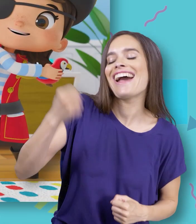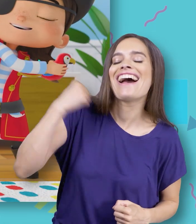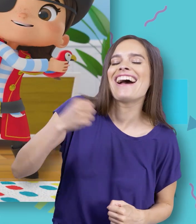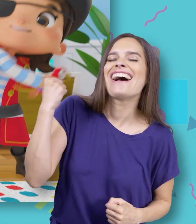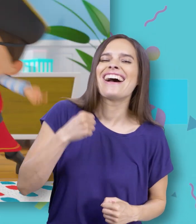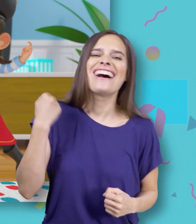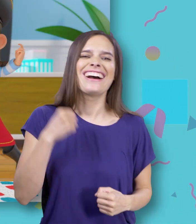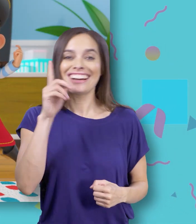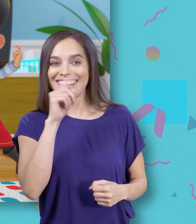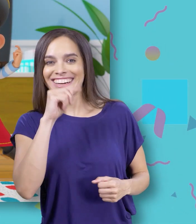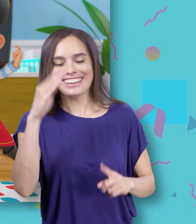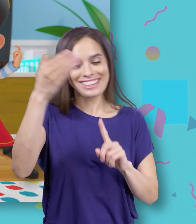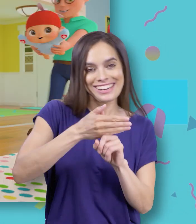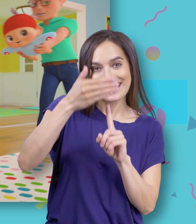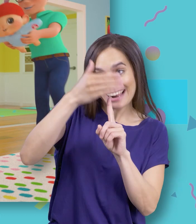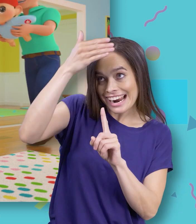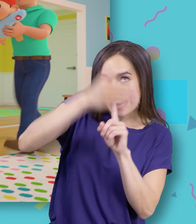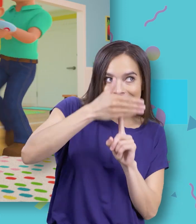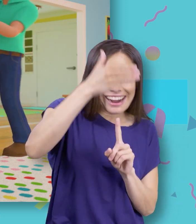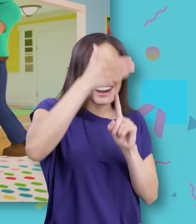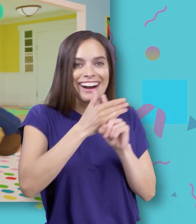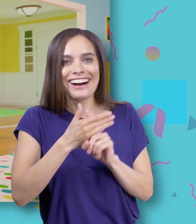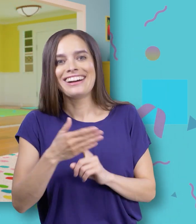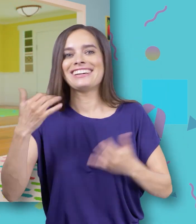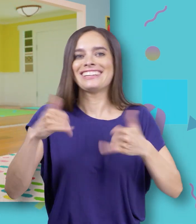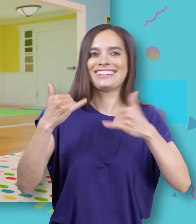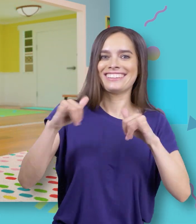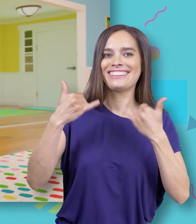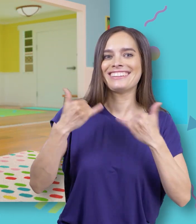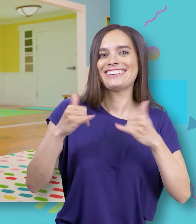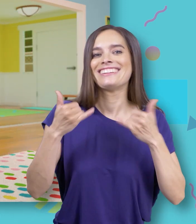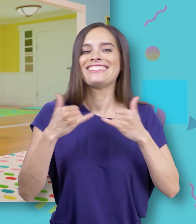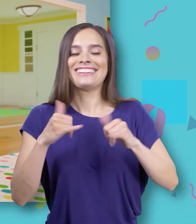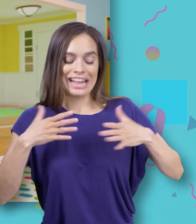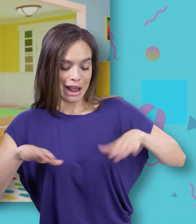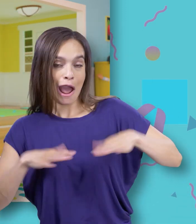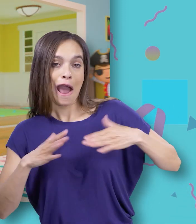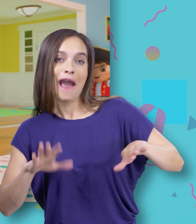let's all play Let's be who we want to be Dress up time, come play with me